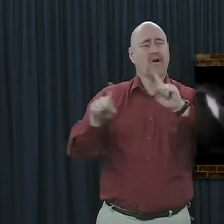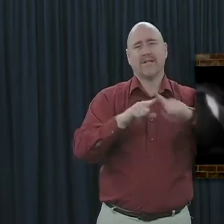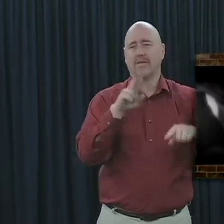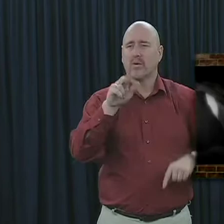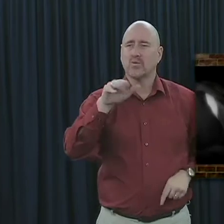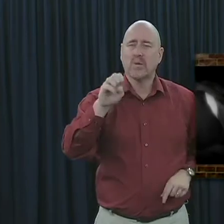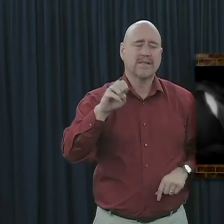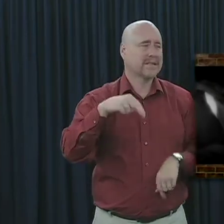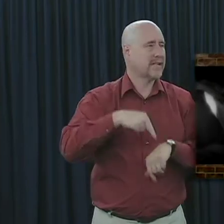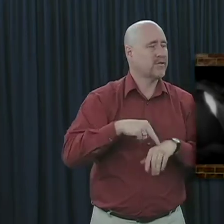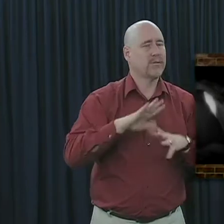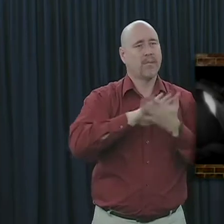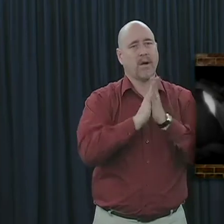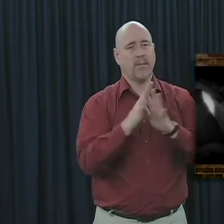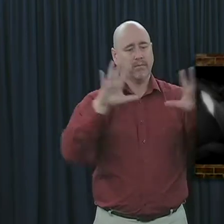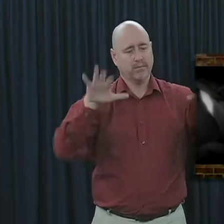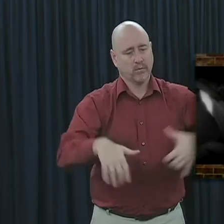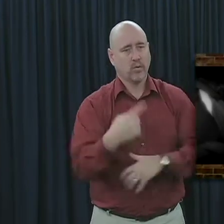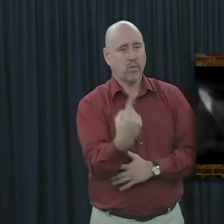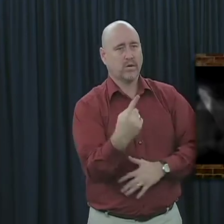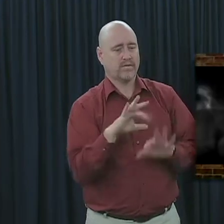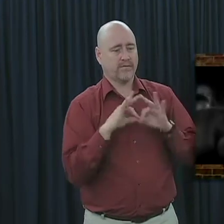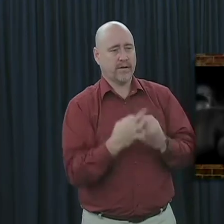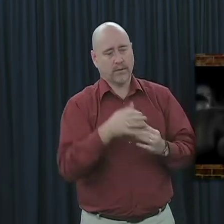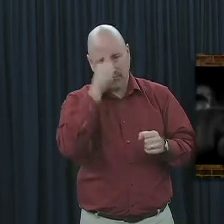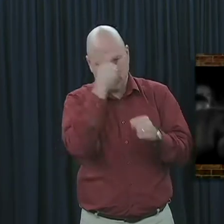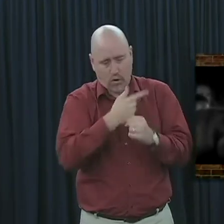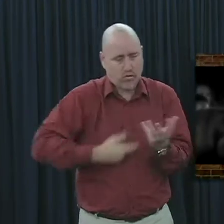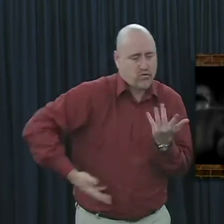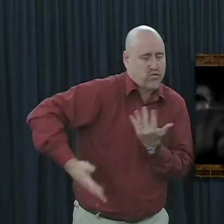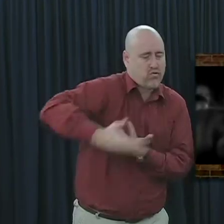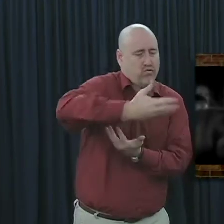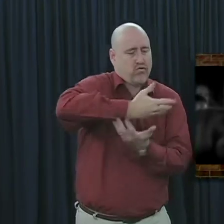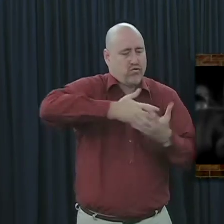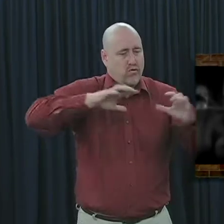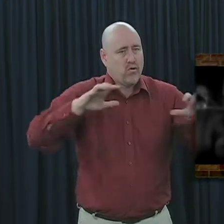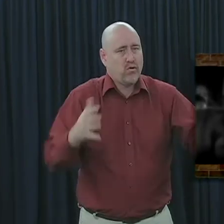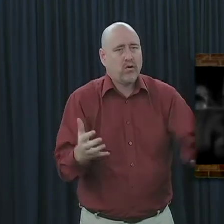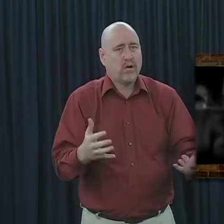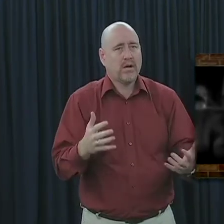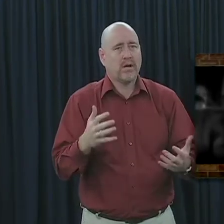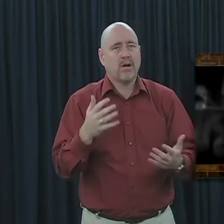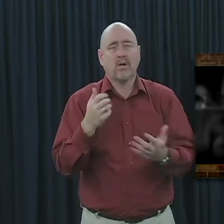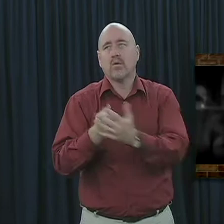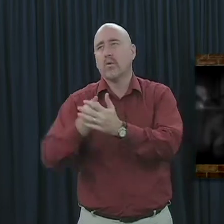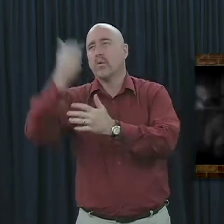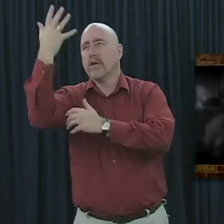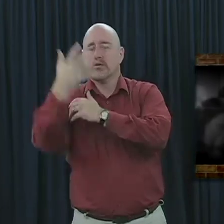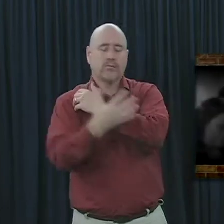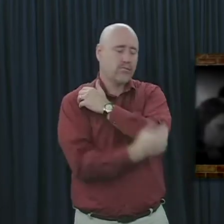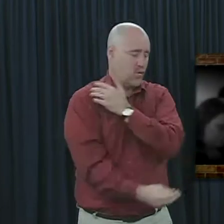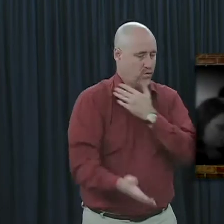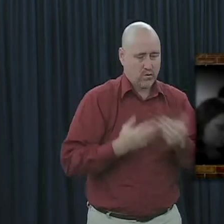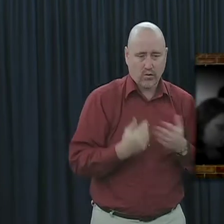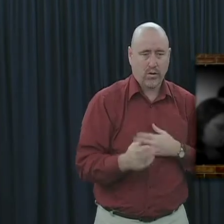races become one. They become a part of a brotherhood devoid of economic status or political standing.